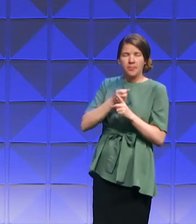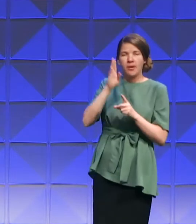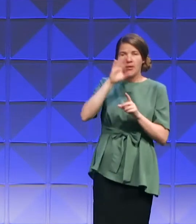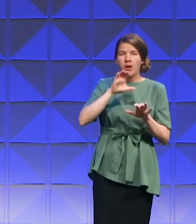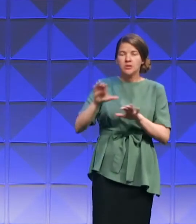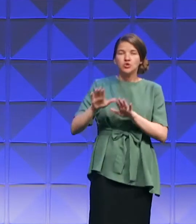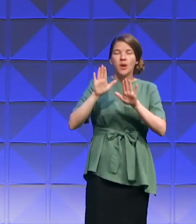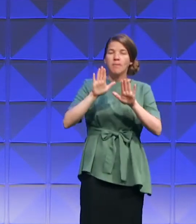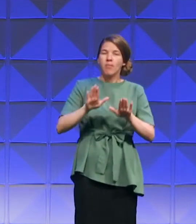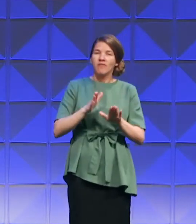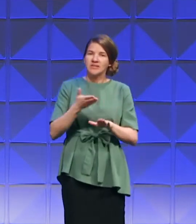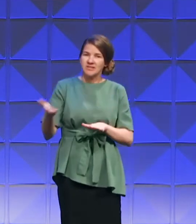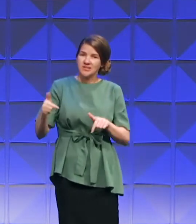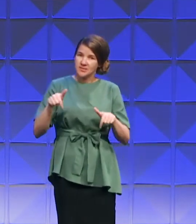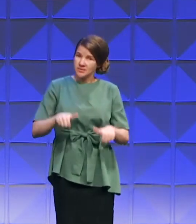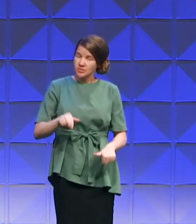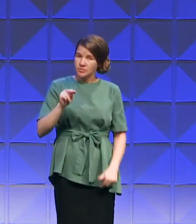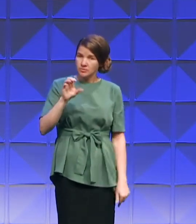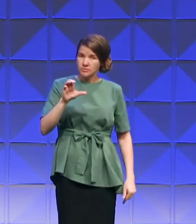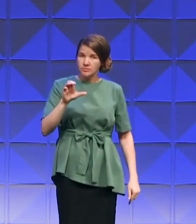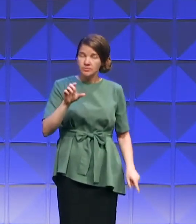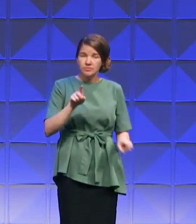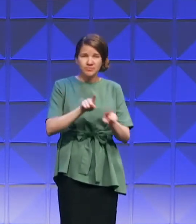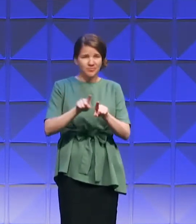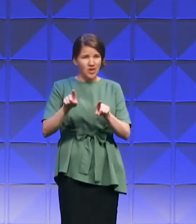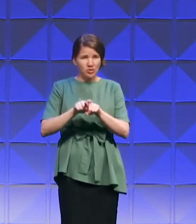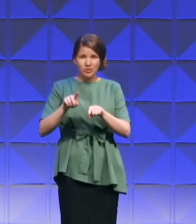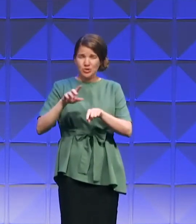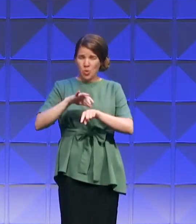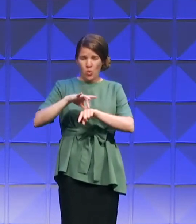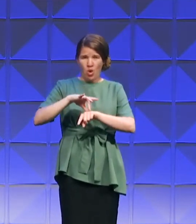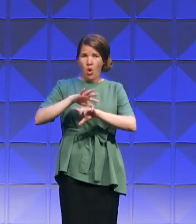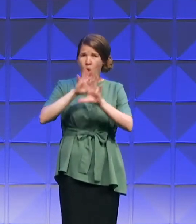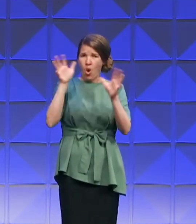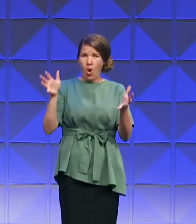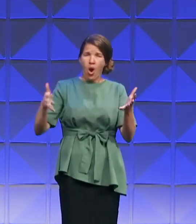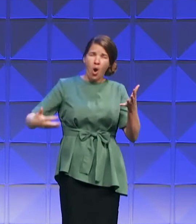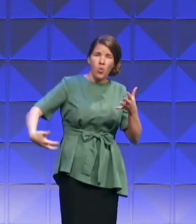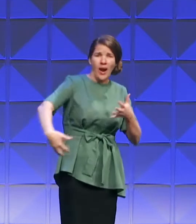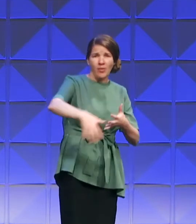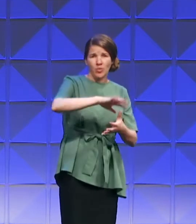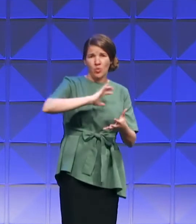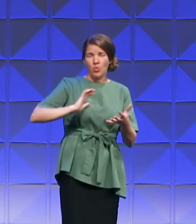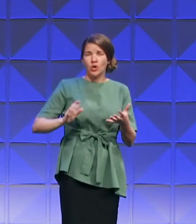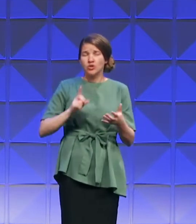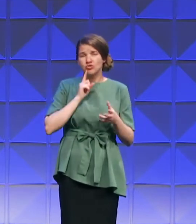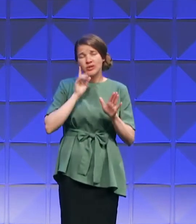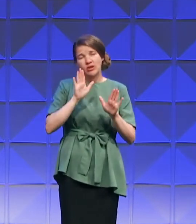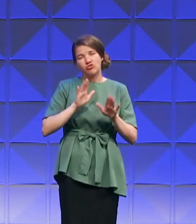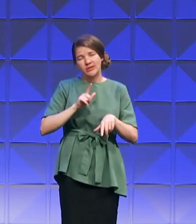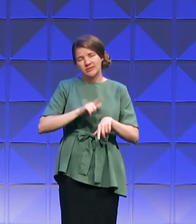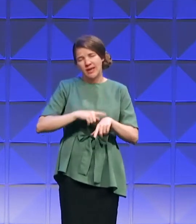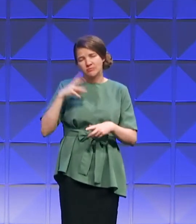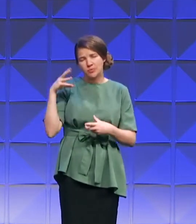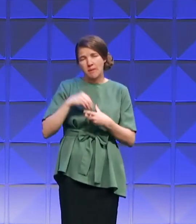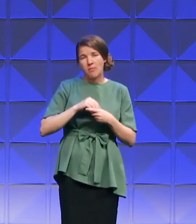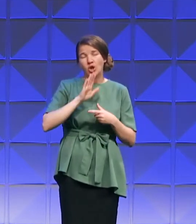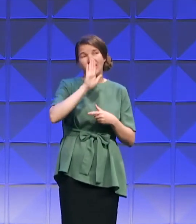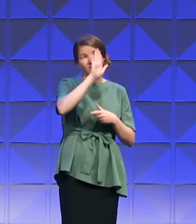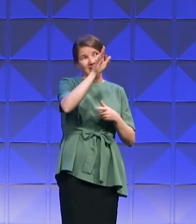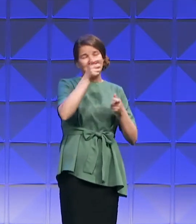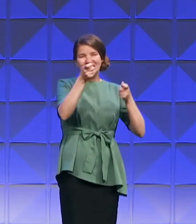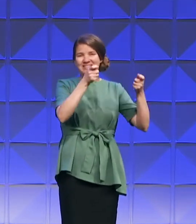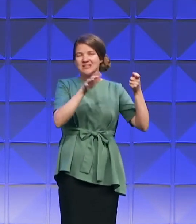here in North Cities and around the world. It's just a great time to be a part of the kingdom. Amen.